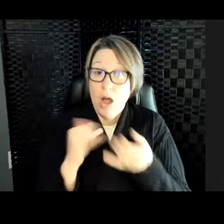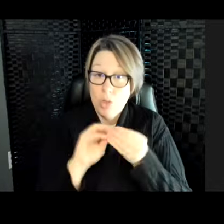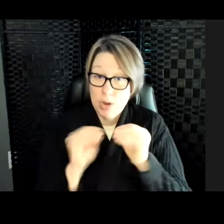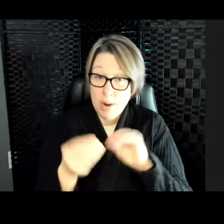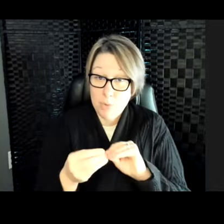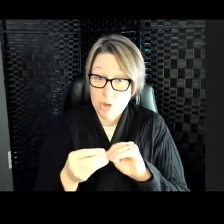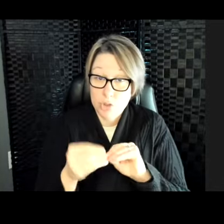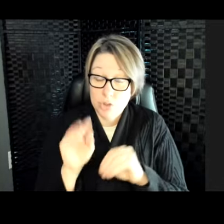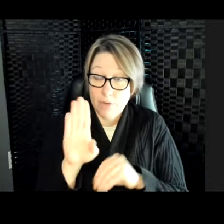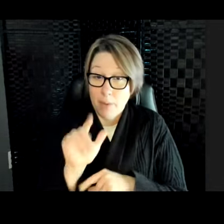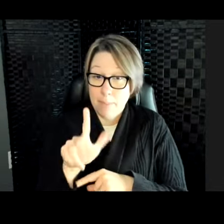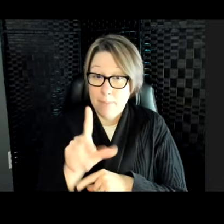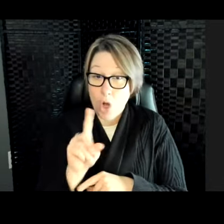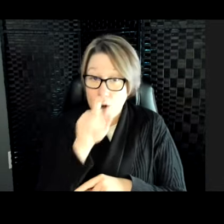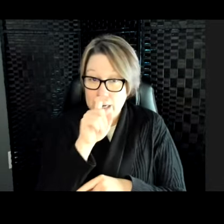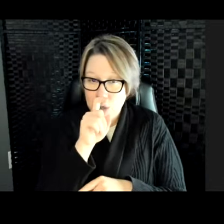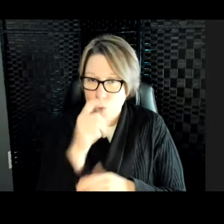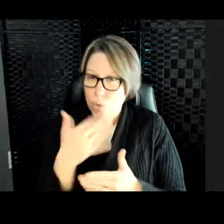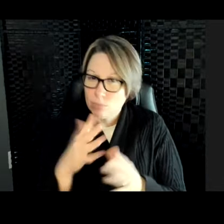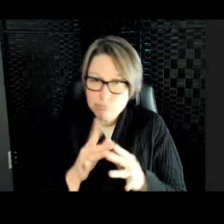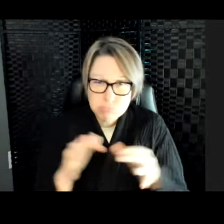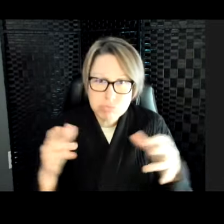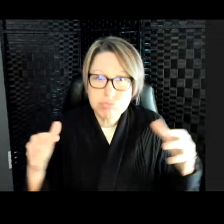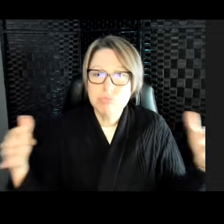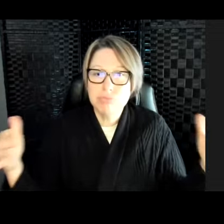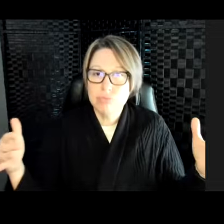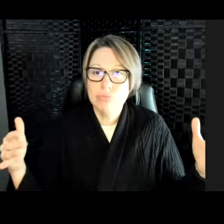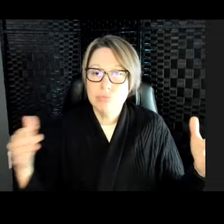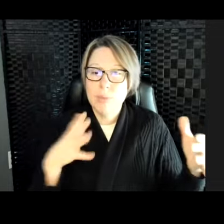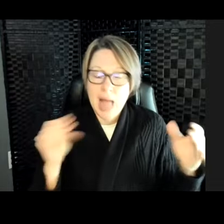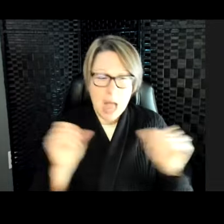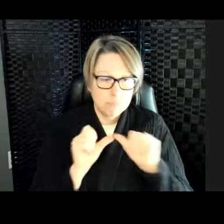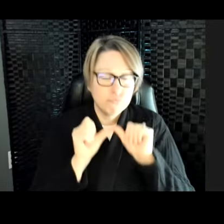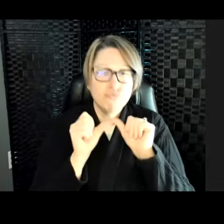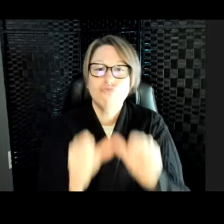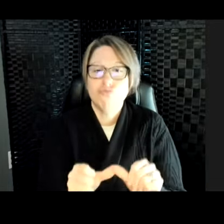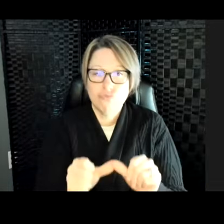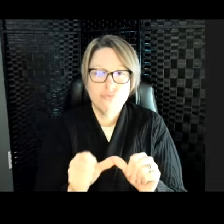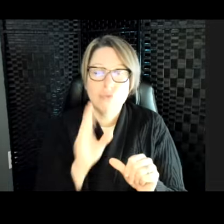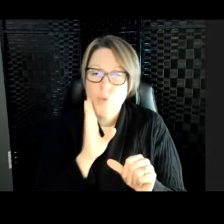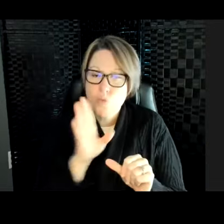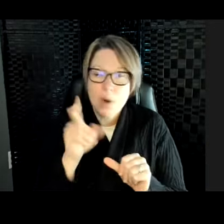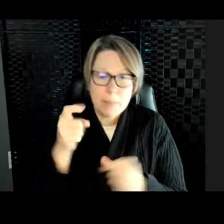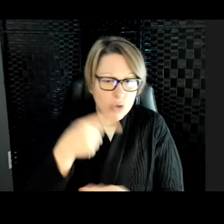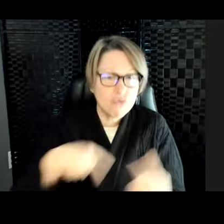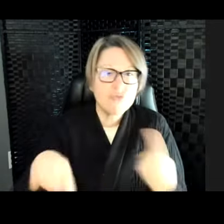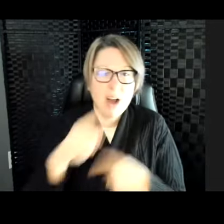very large and sustainable, meaning that they will be around for a long time,